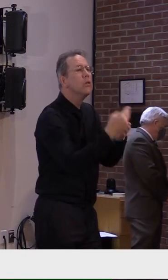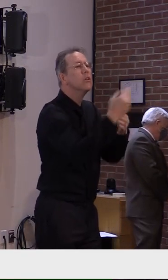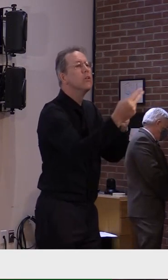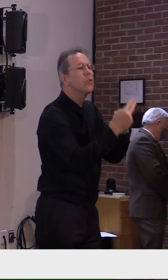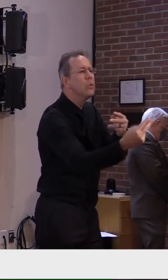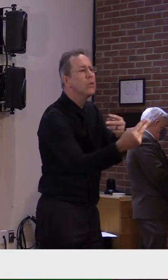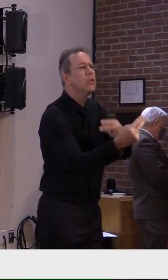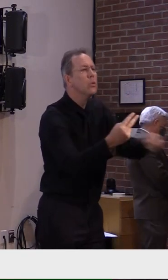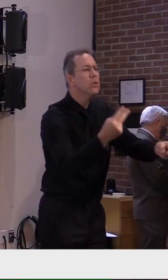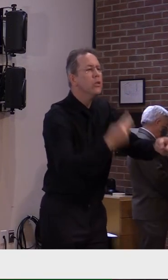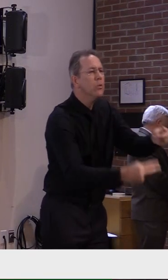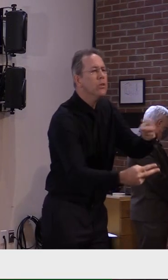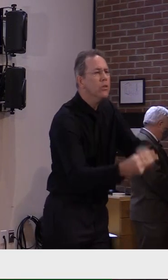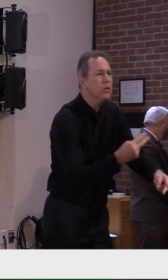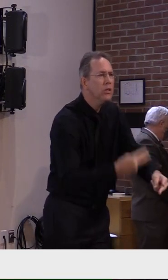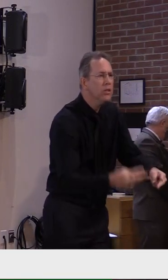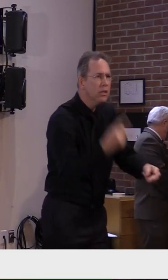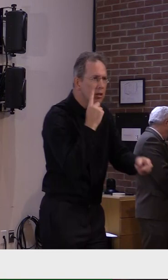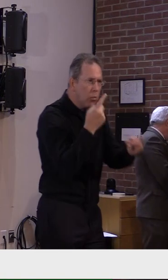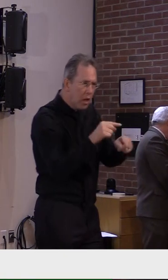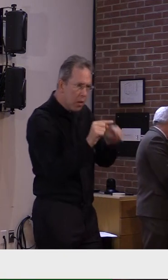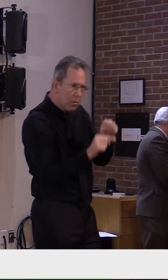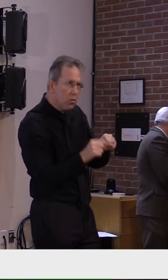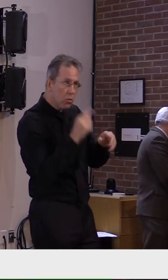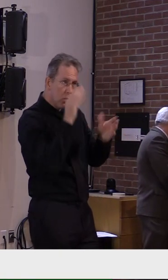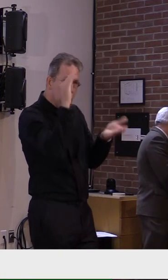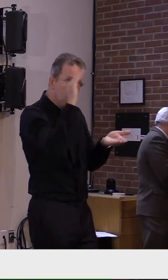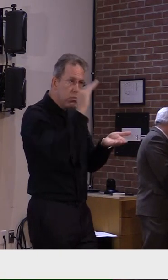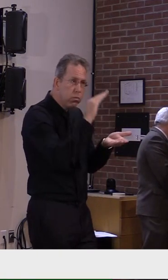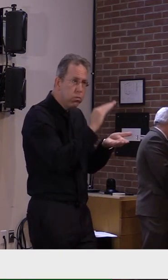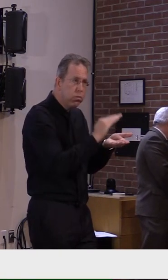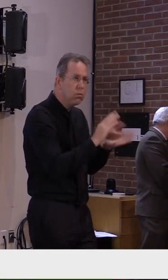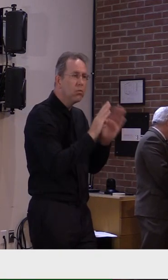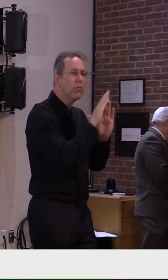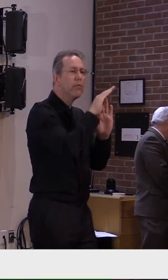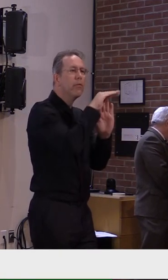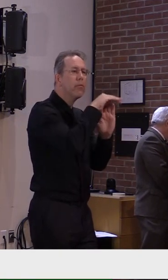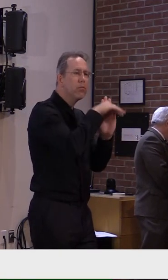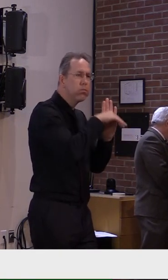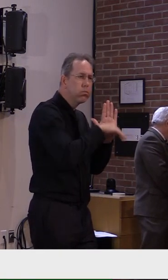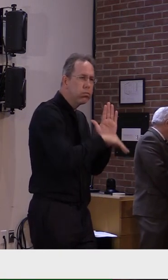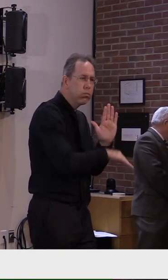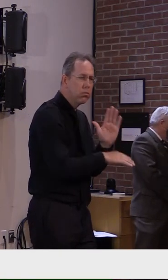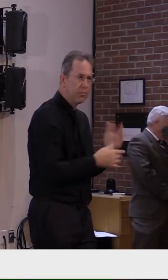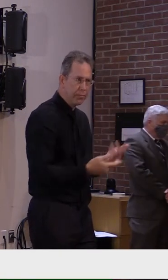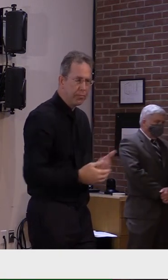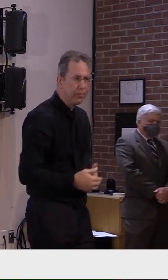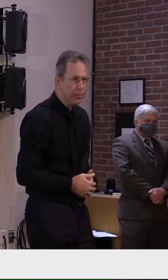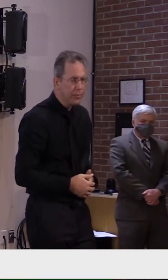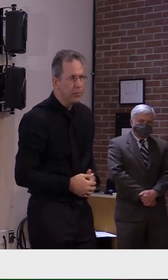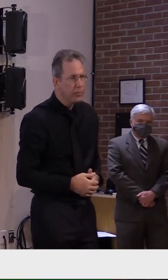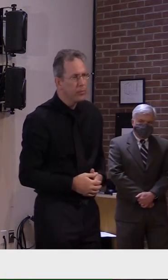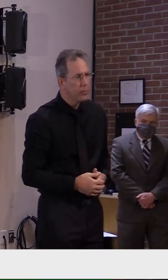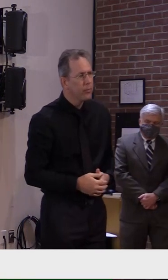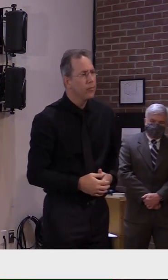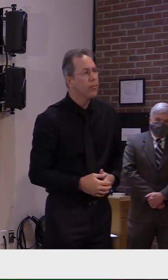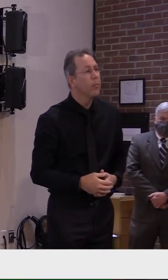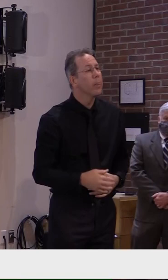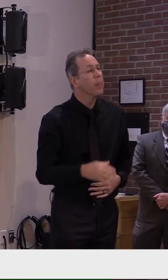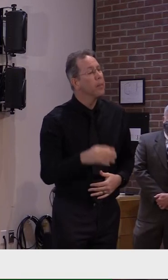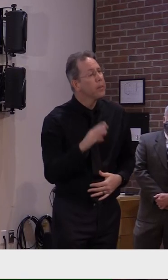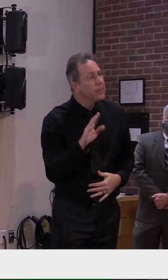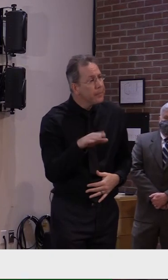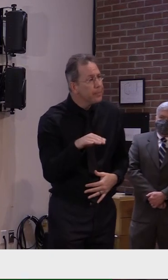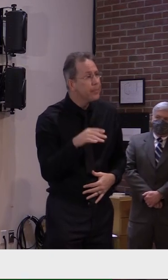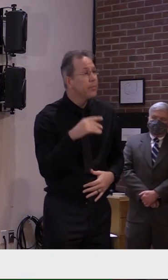But that's what we need to be prepared for. And while we watch that curve, which is only cases, we need to